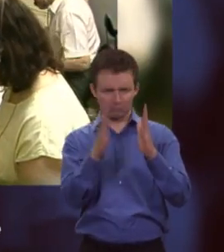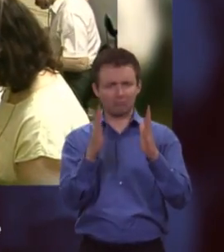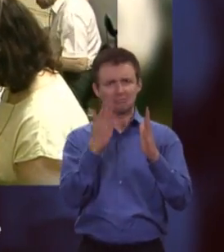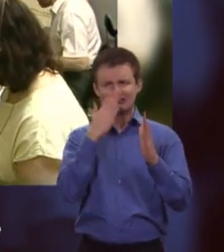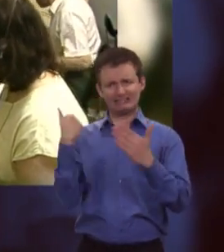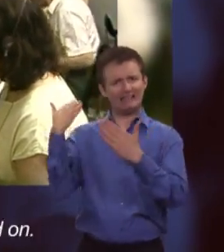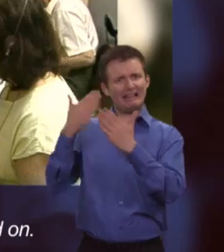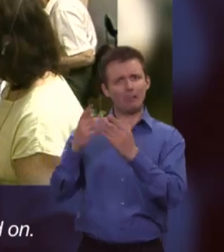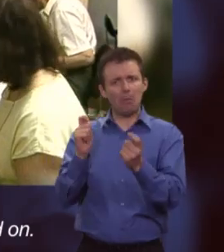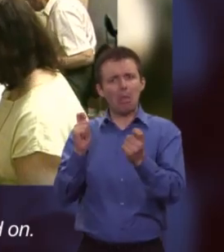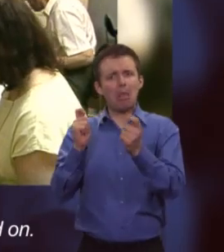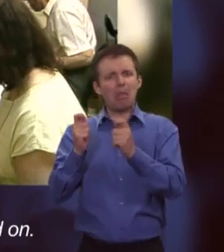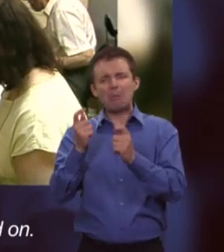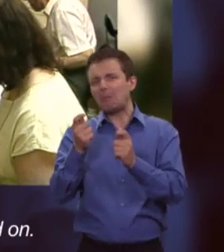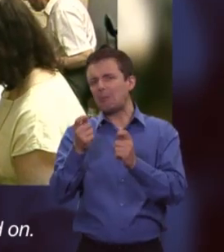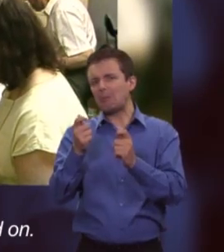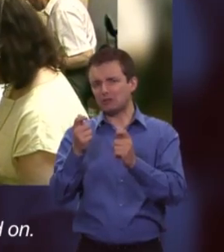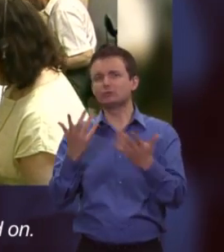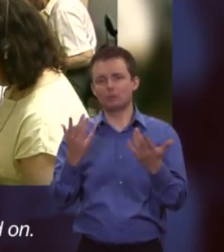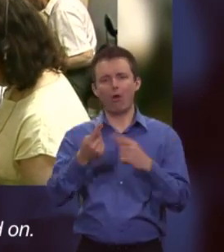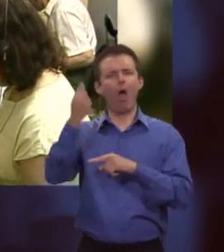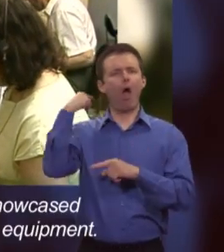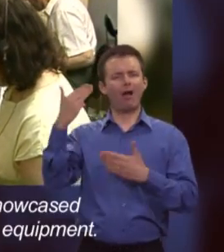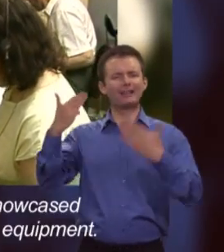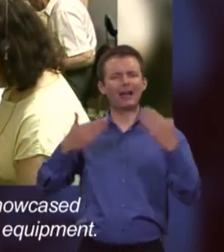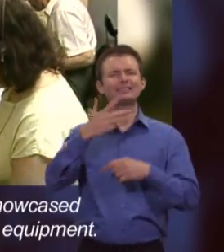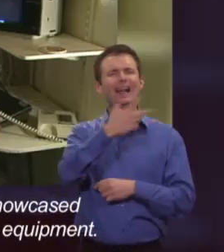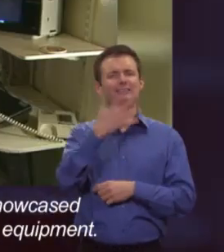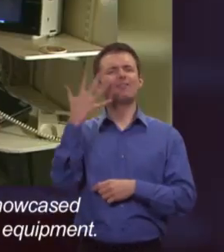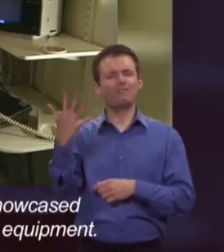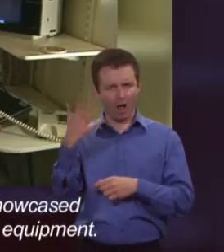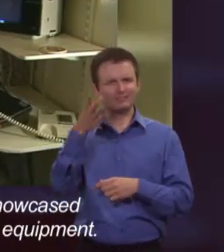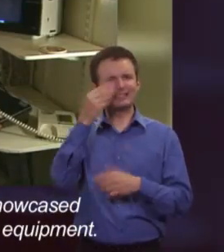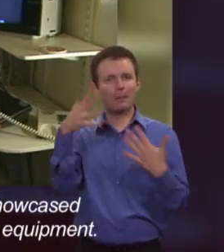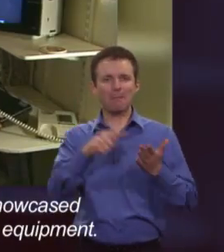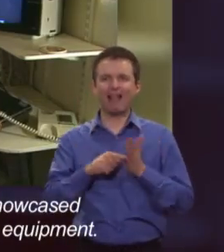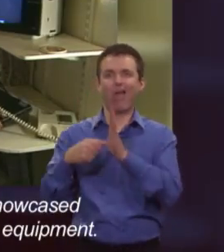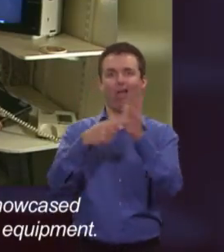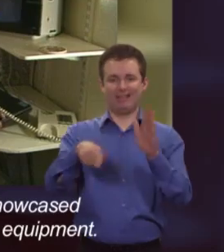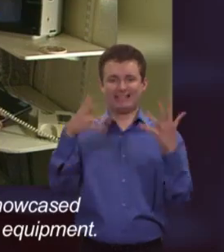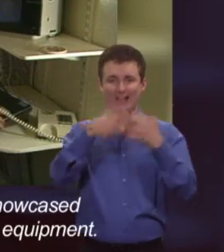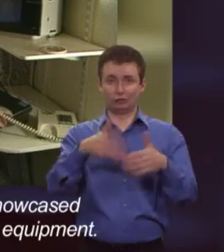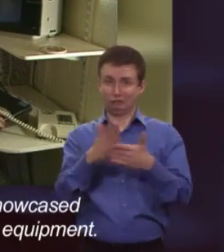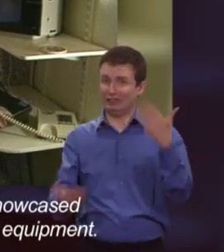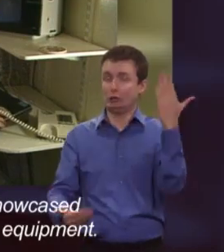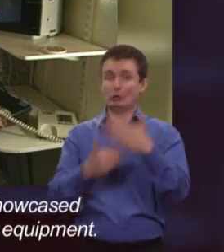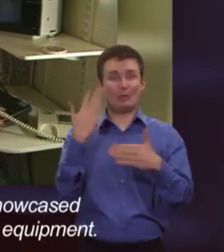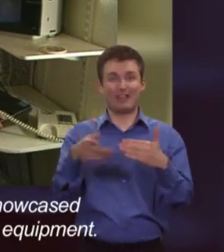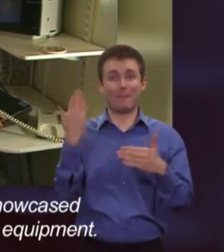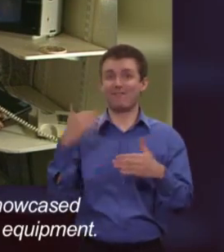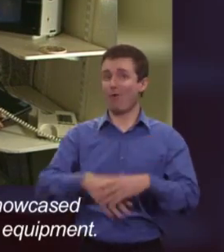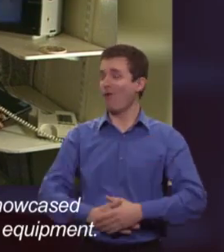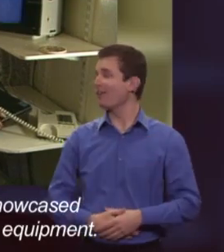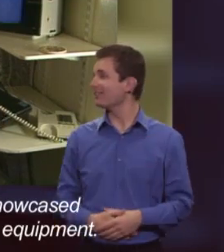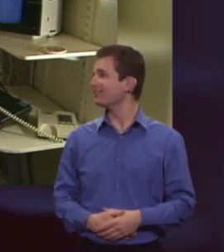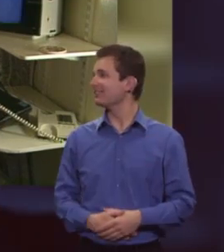have changed very little from the service that it was originally based on. Back in 1985, C here showcased what was then pioneering